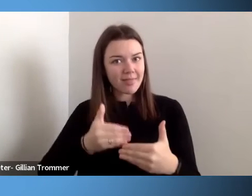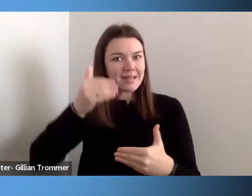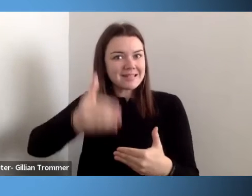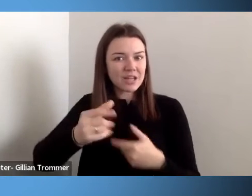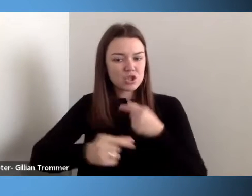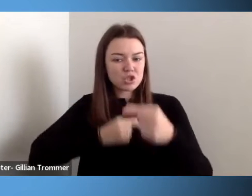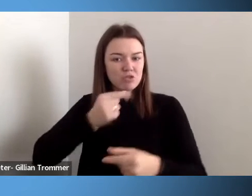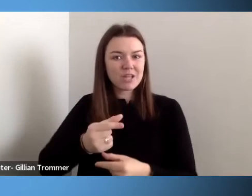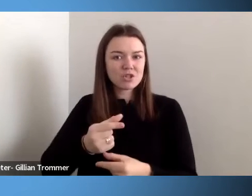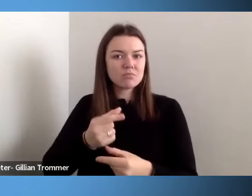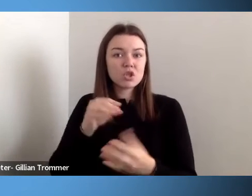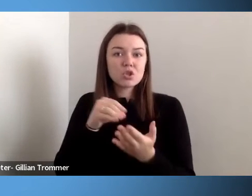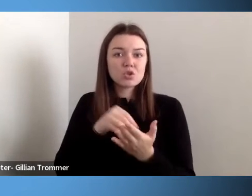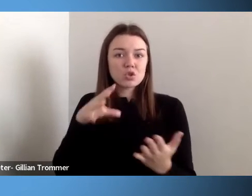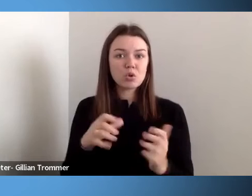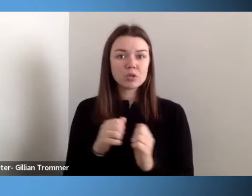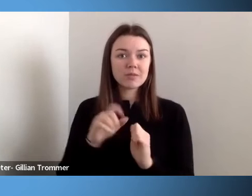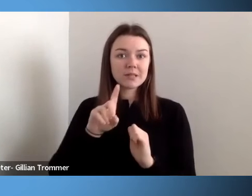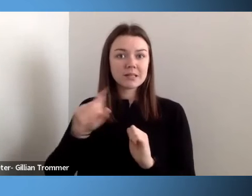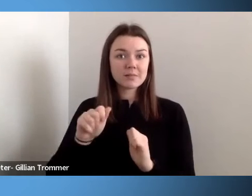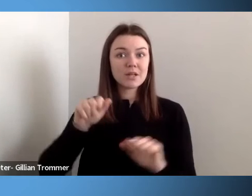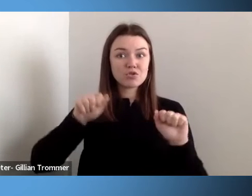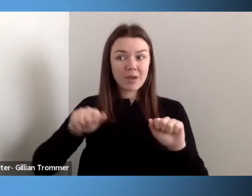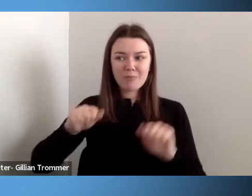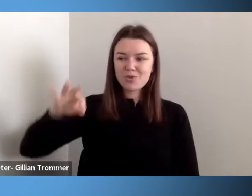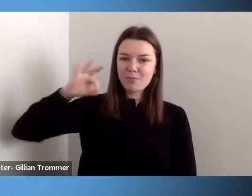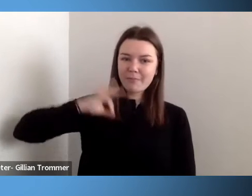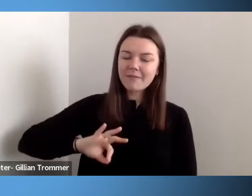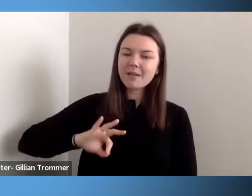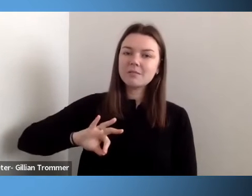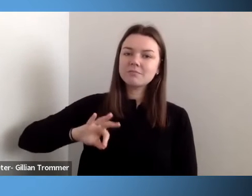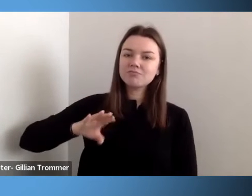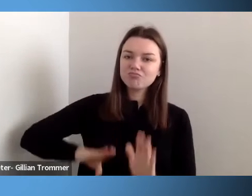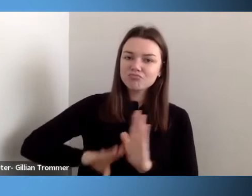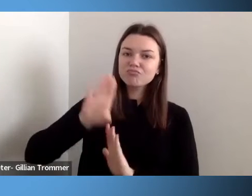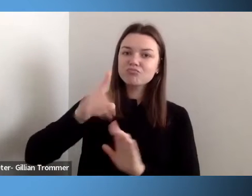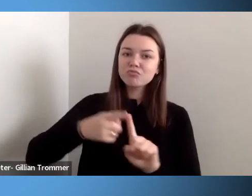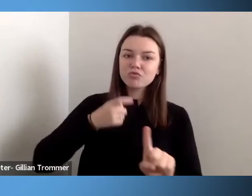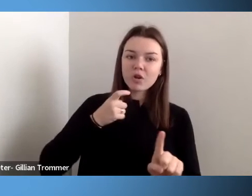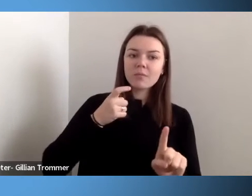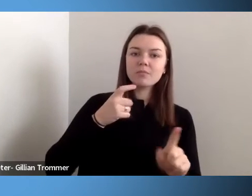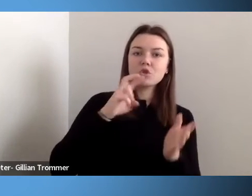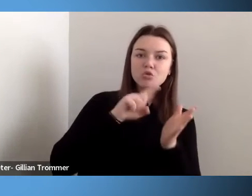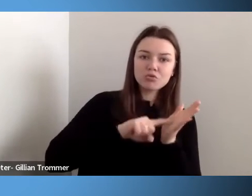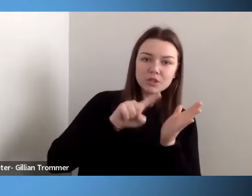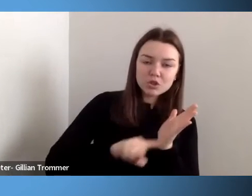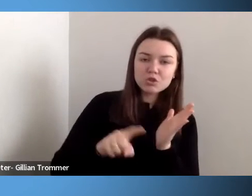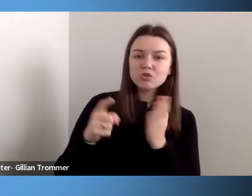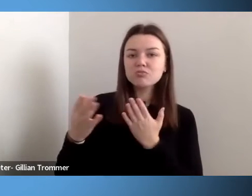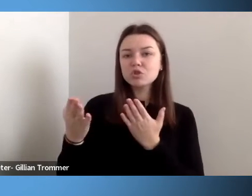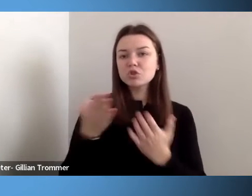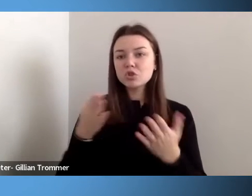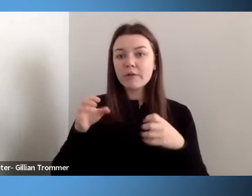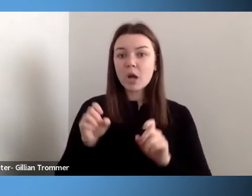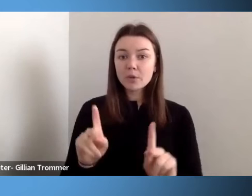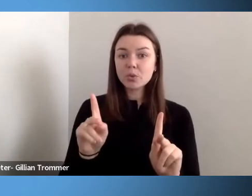are able to benefit from the teaching and the research and the service opportunities they might encounter at